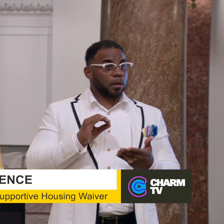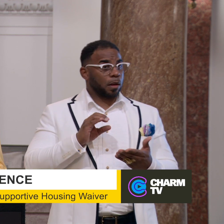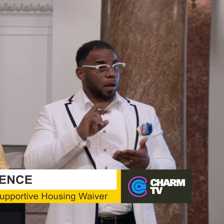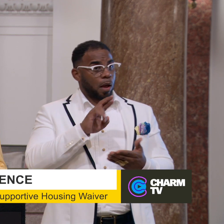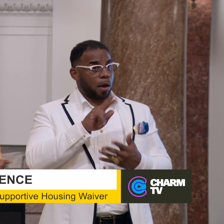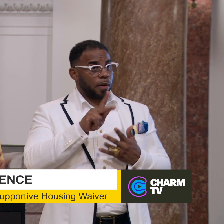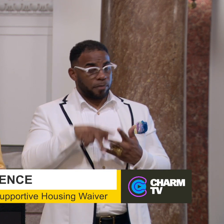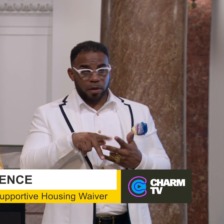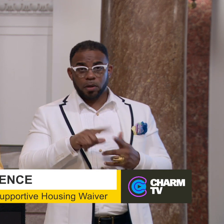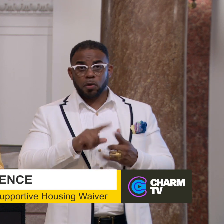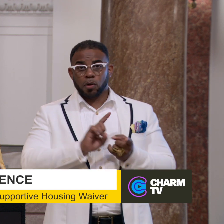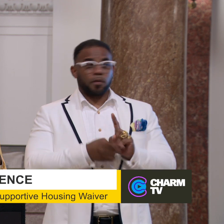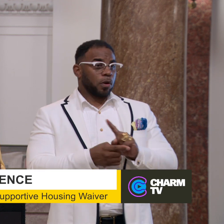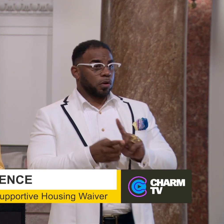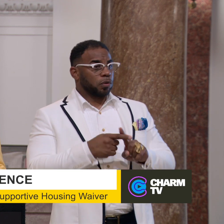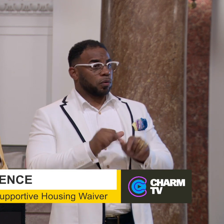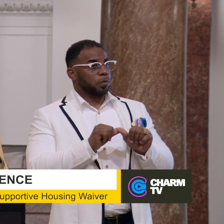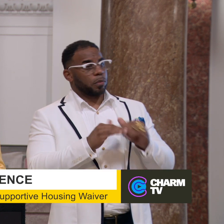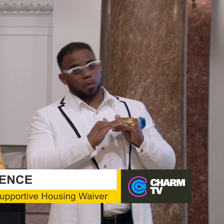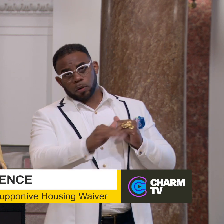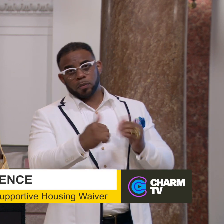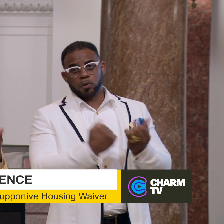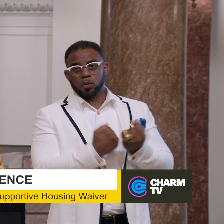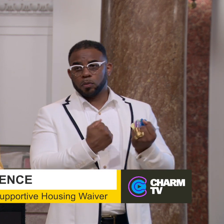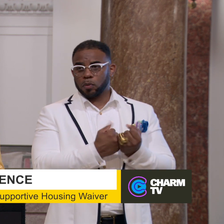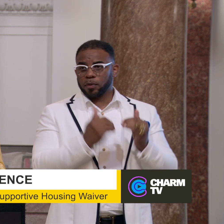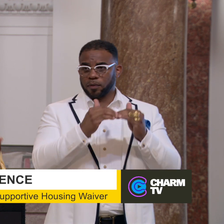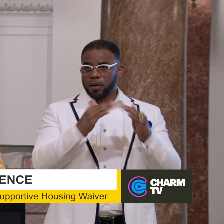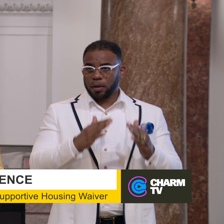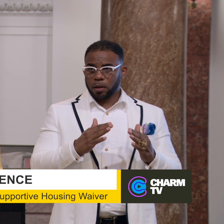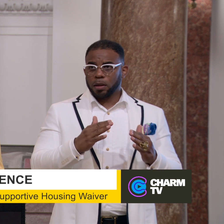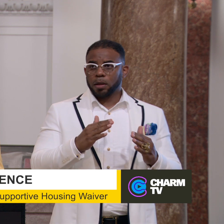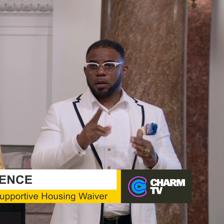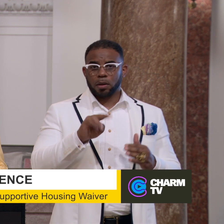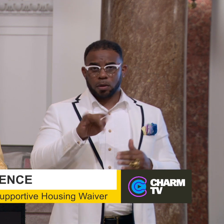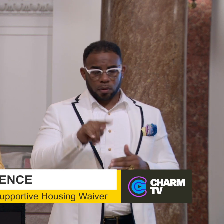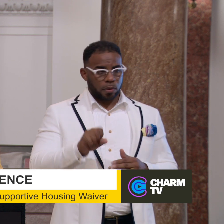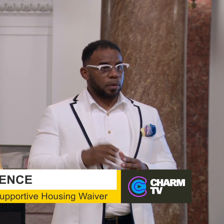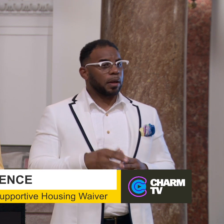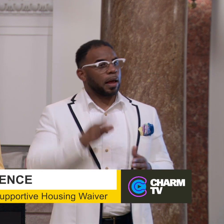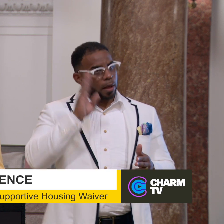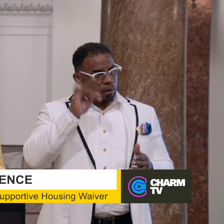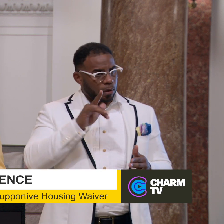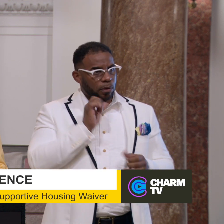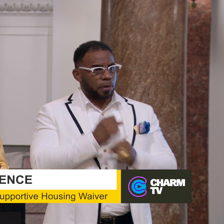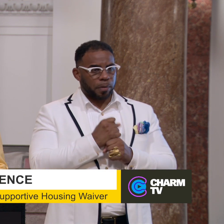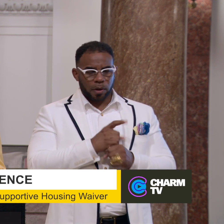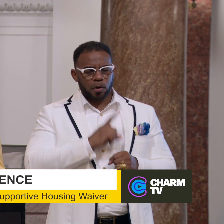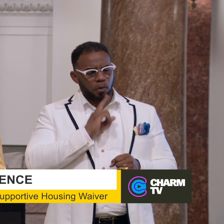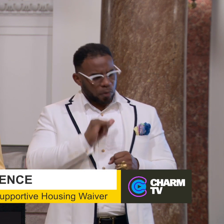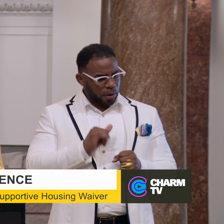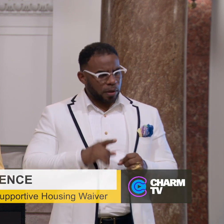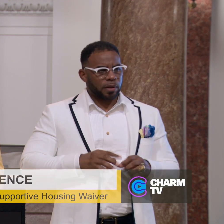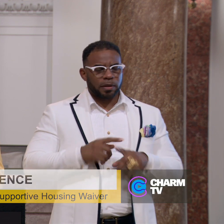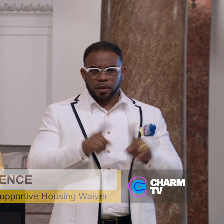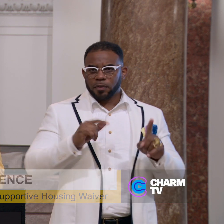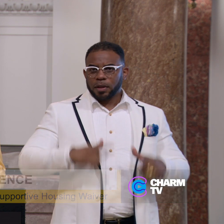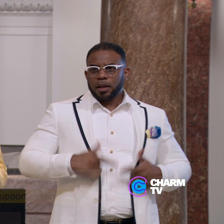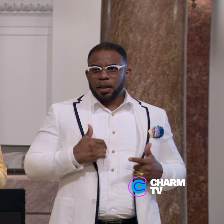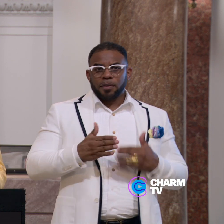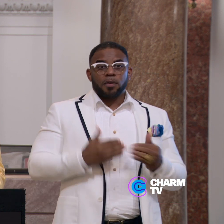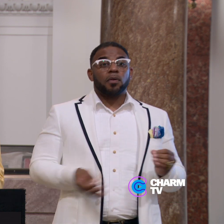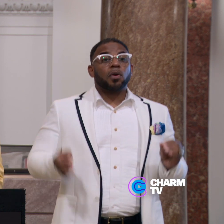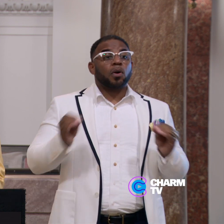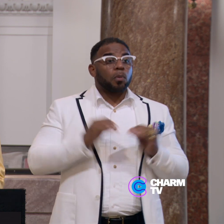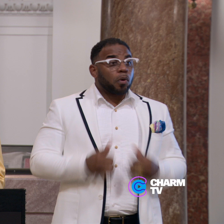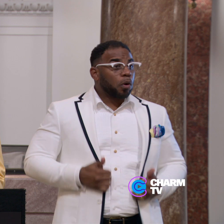RFP to convert them to permanent supportive housing units. And I know they will make a real difference in the lives of even